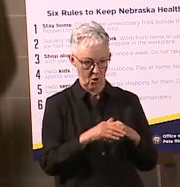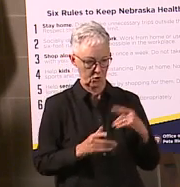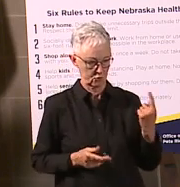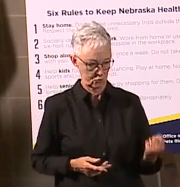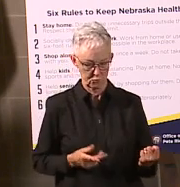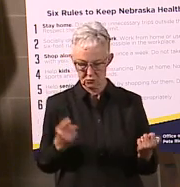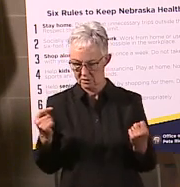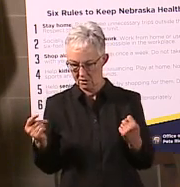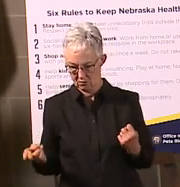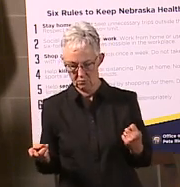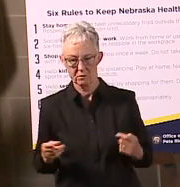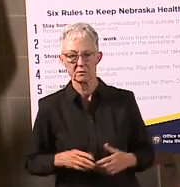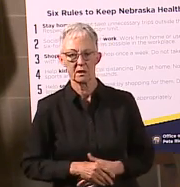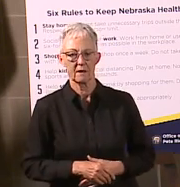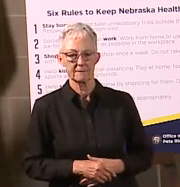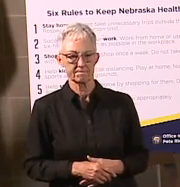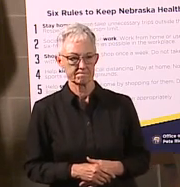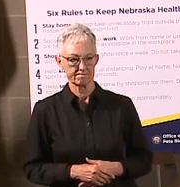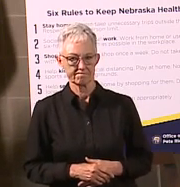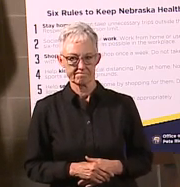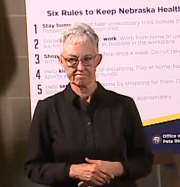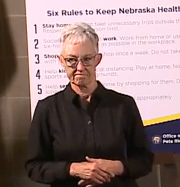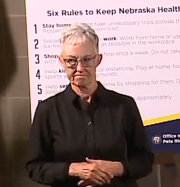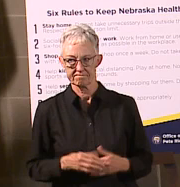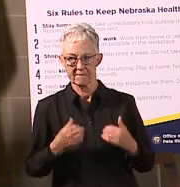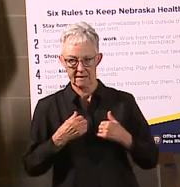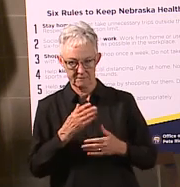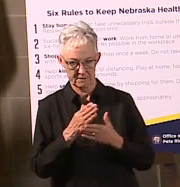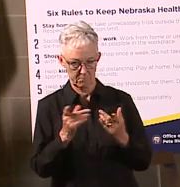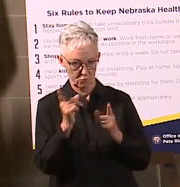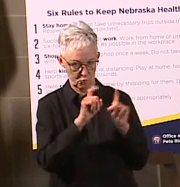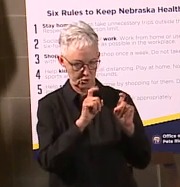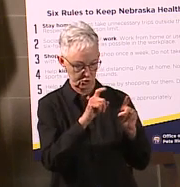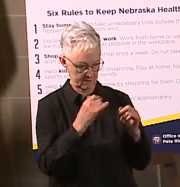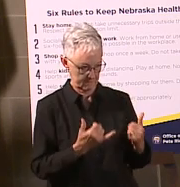Thursday. Okay. So we've got a number of questions here.